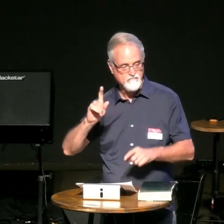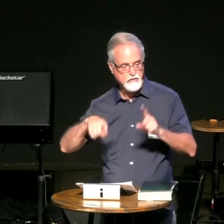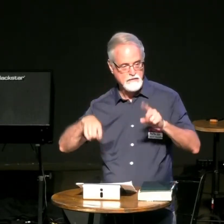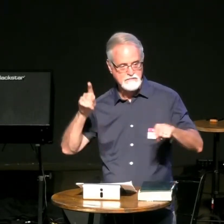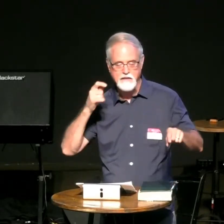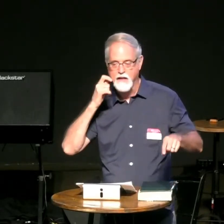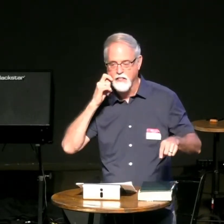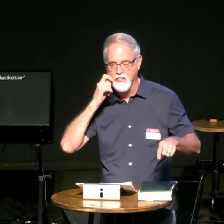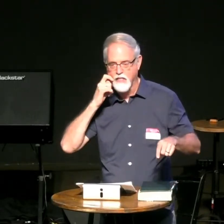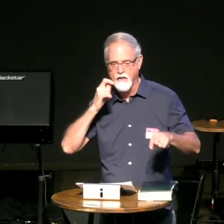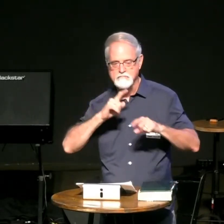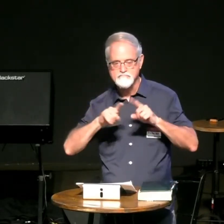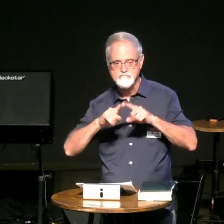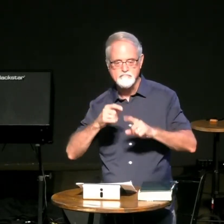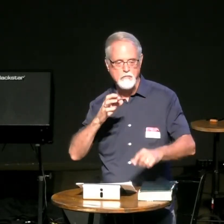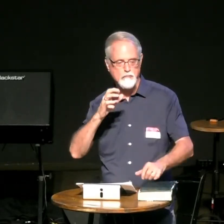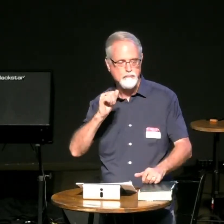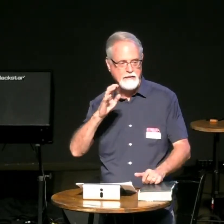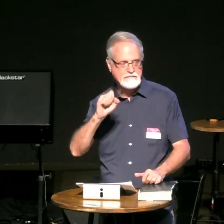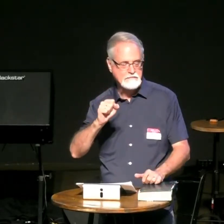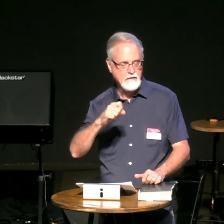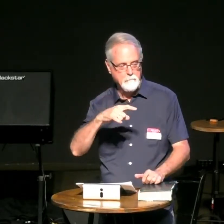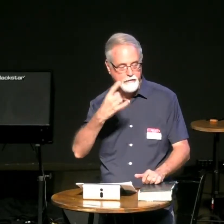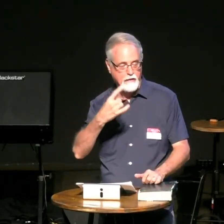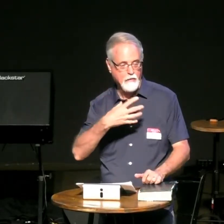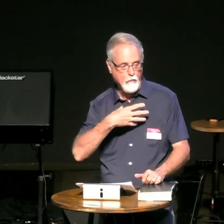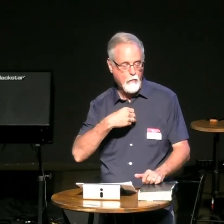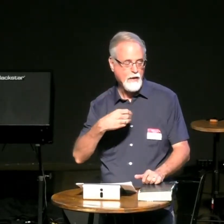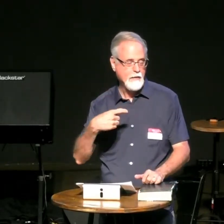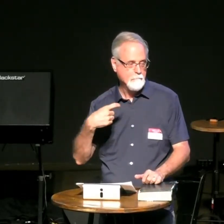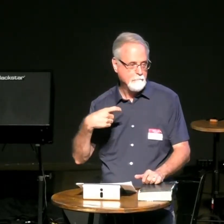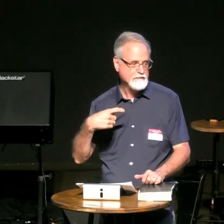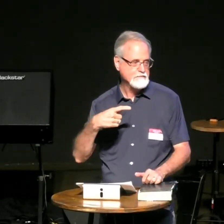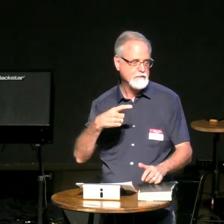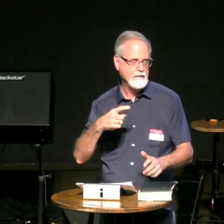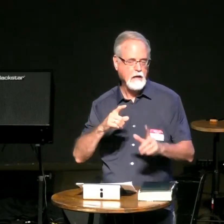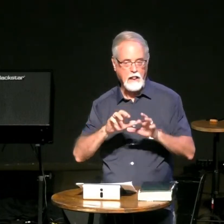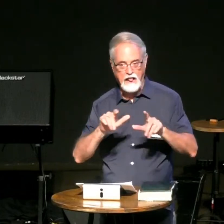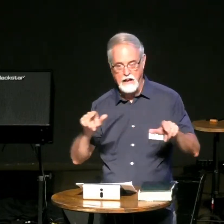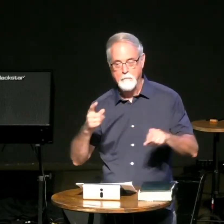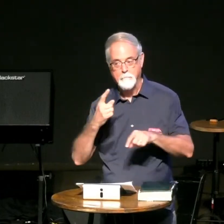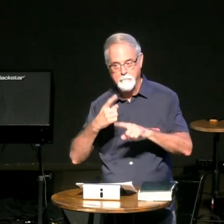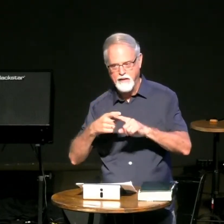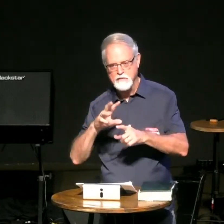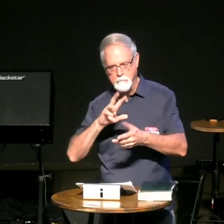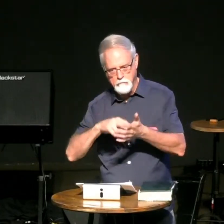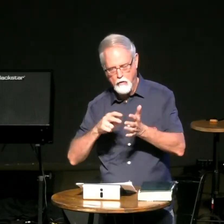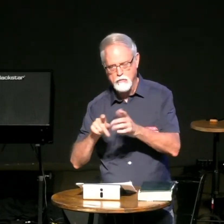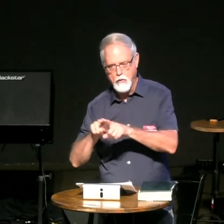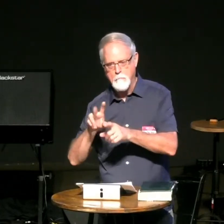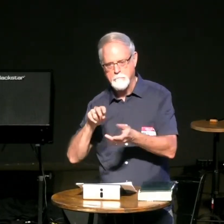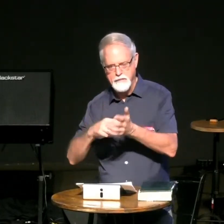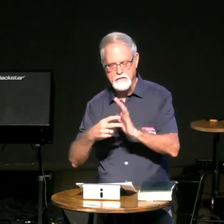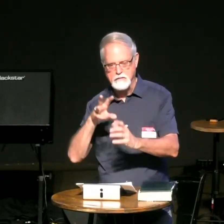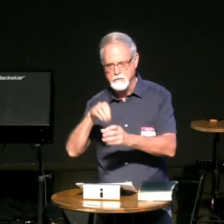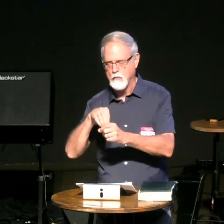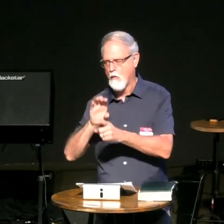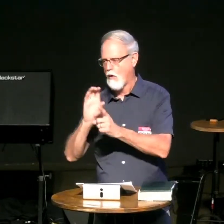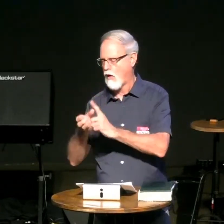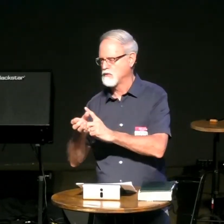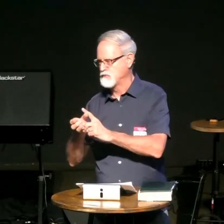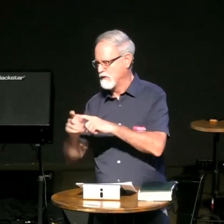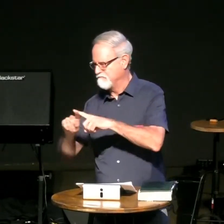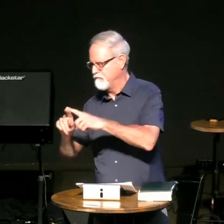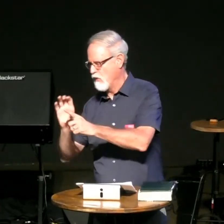you you know and when we talk about the church of god we're not talking about one ethnicity we're talking about several